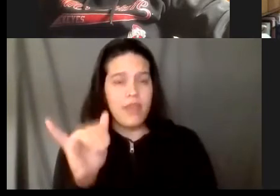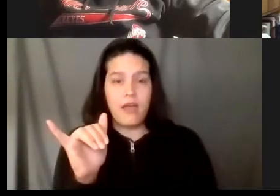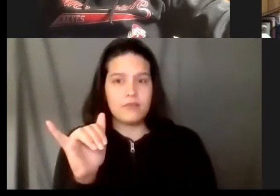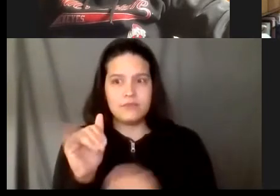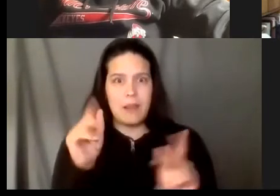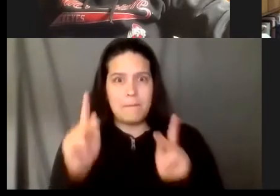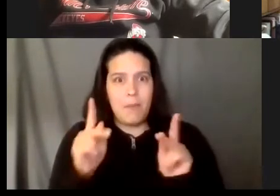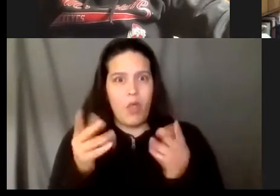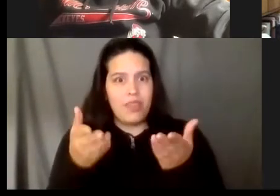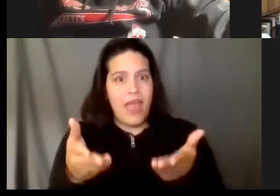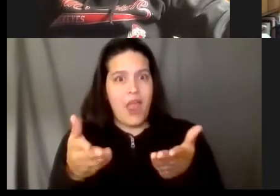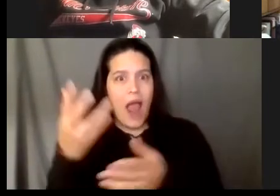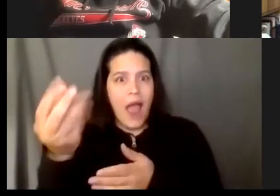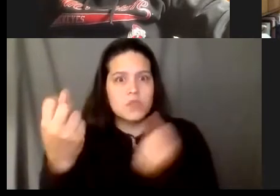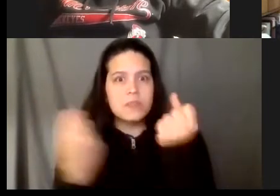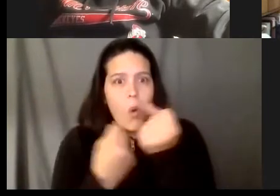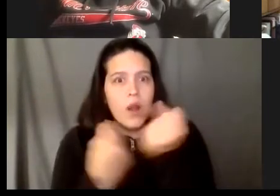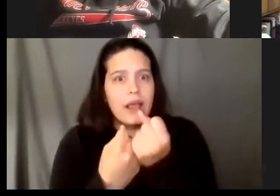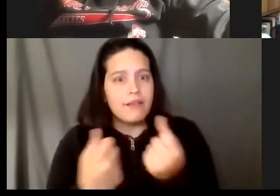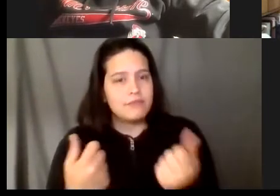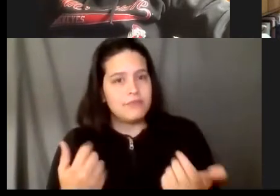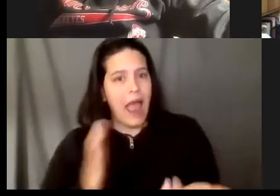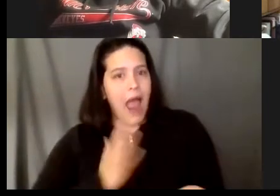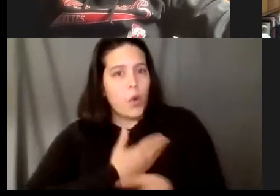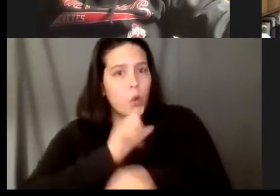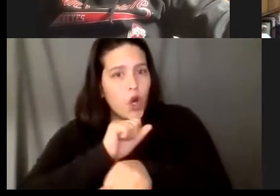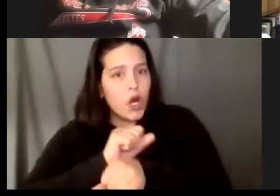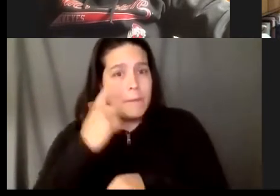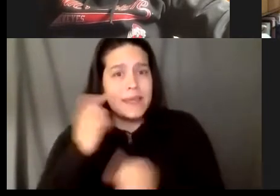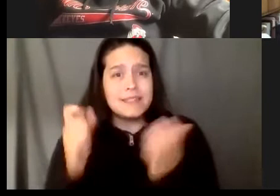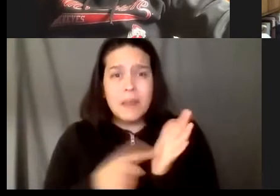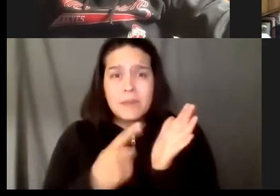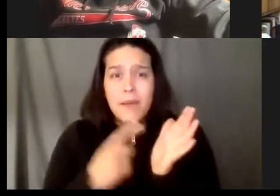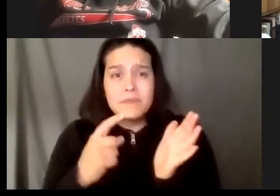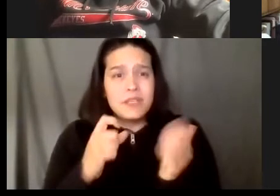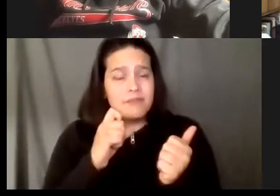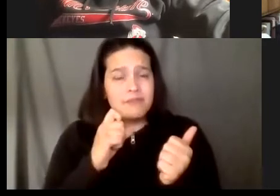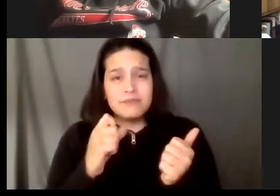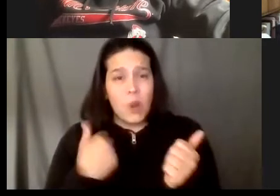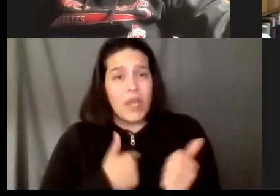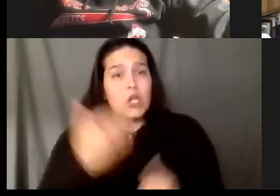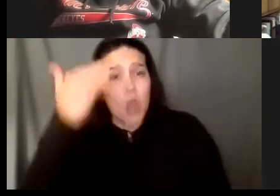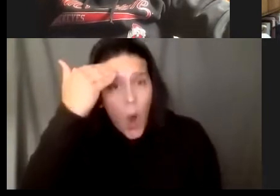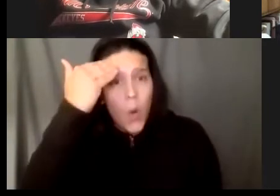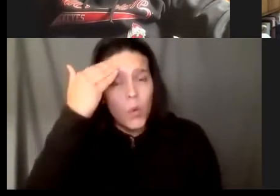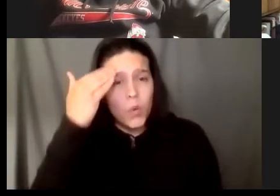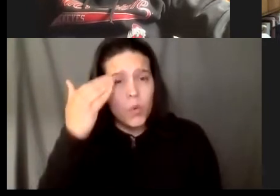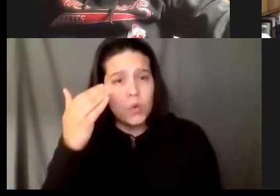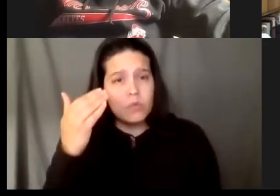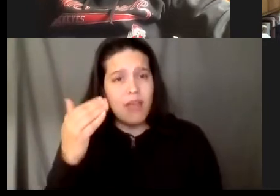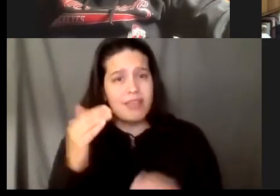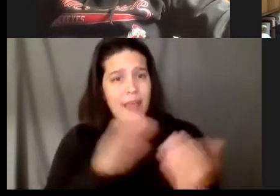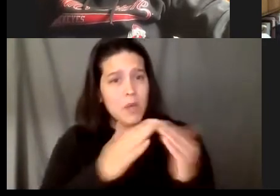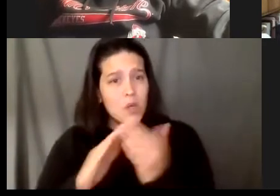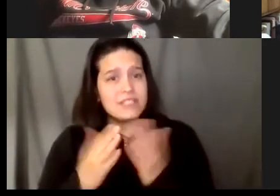that are out there supporting because uh sometimes we don't you know we know we know um the communities